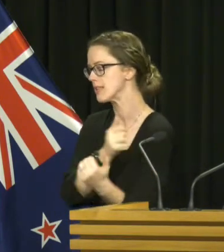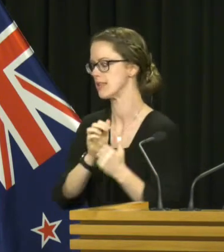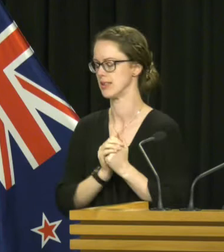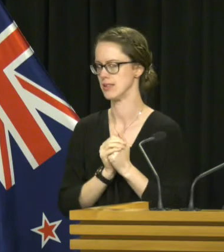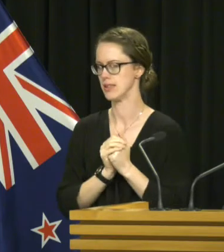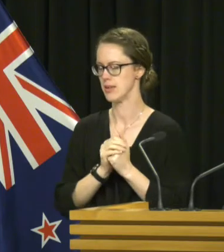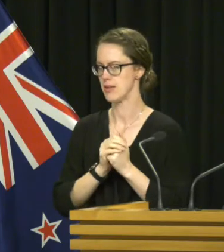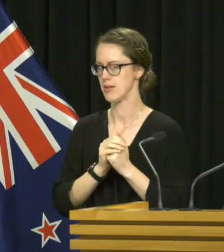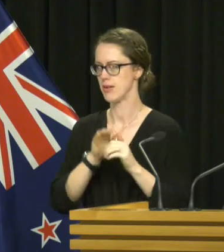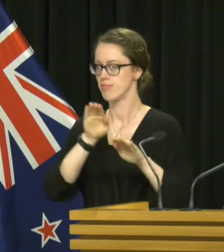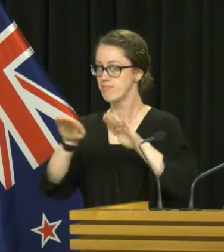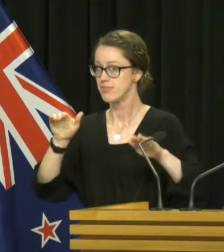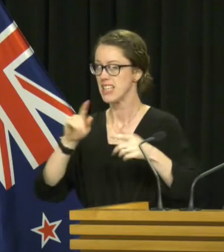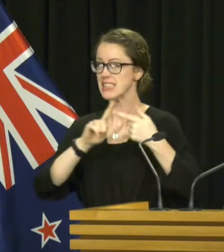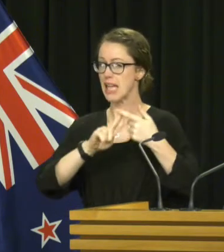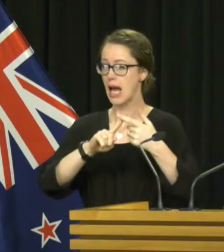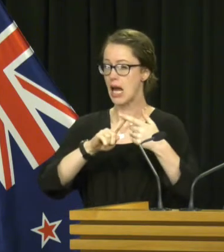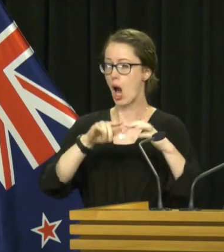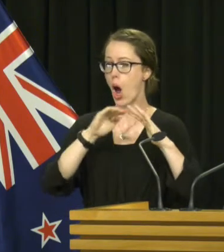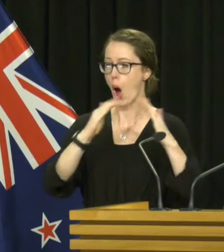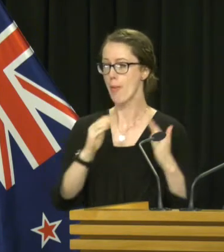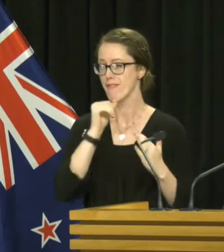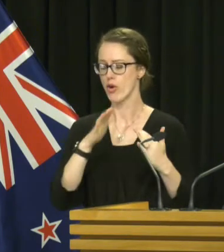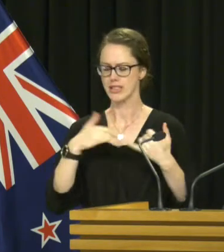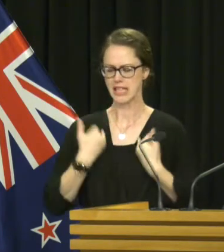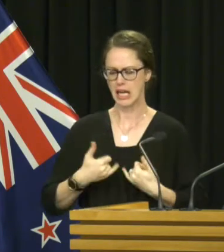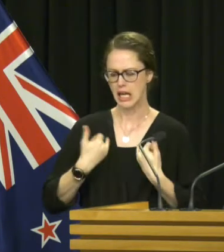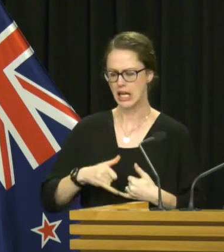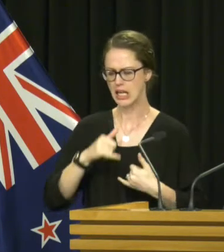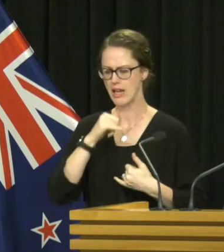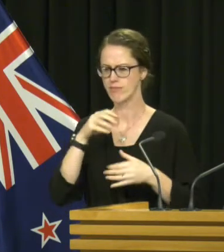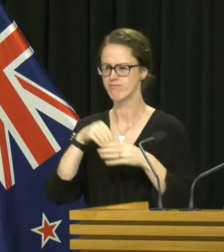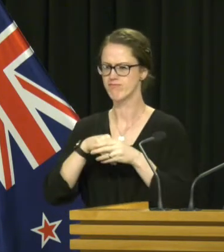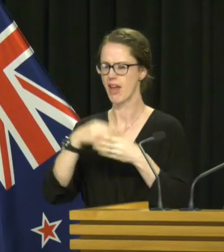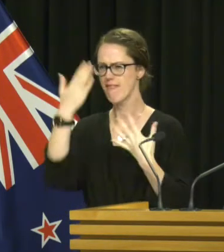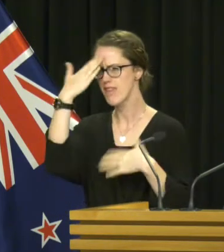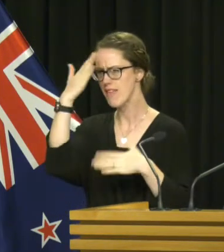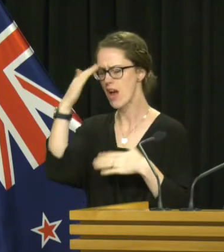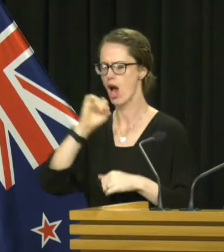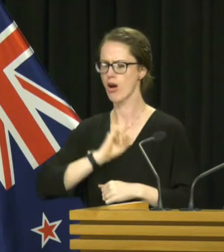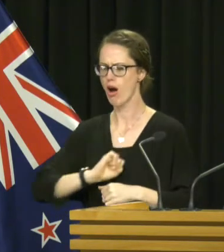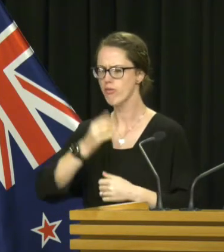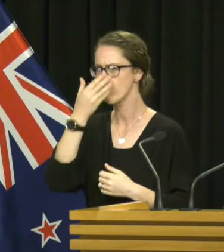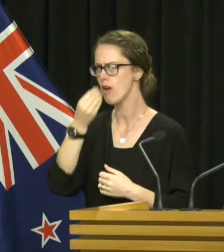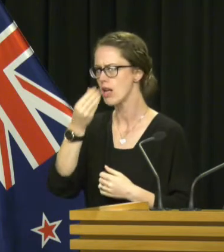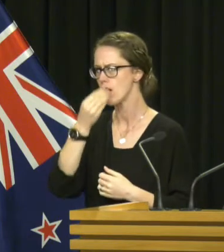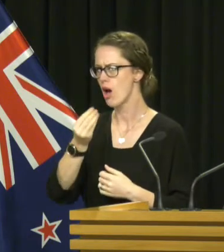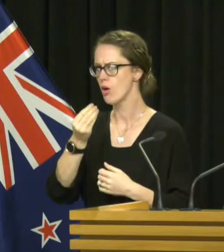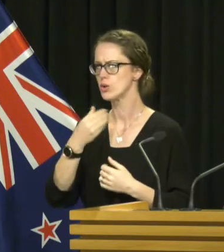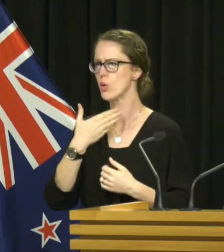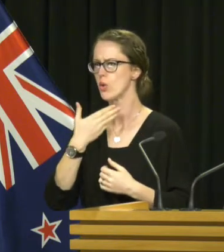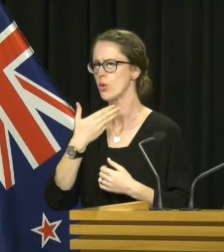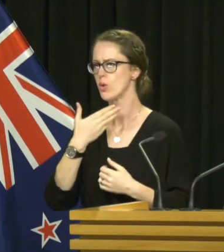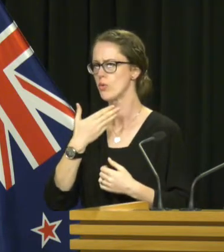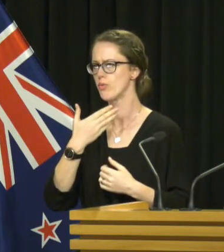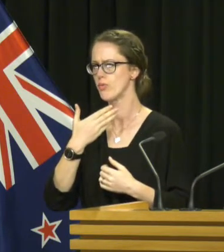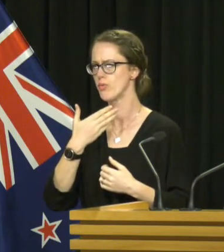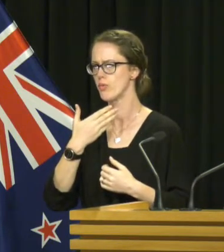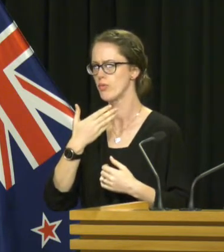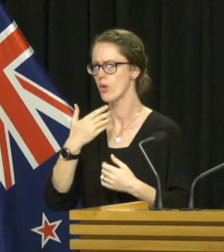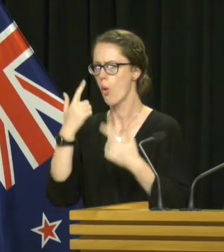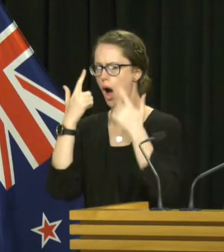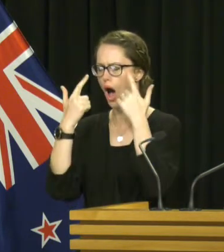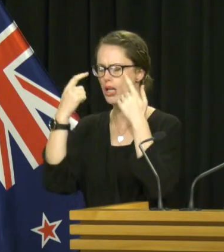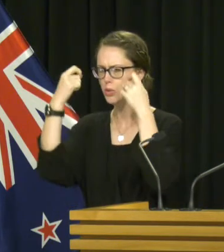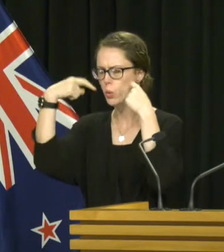remind people to stay at home if you're feeling sick, have symptoms that include fever, cough, runny nose and sore water, pink